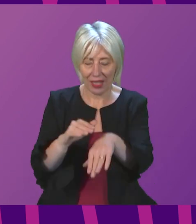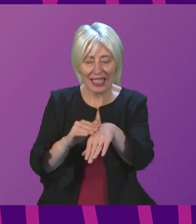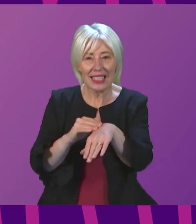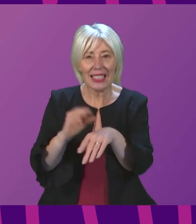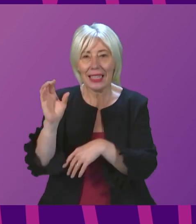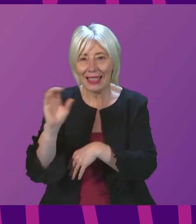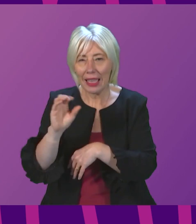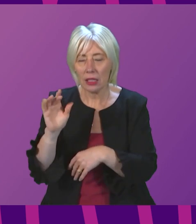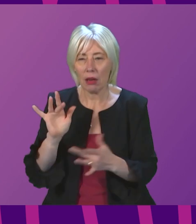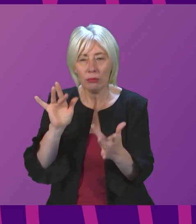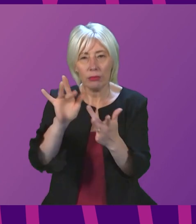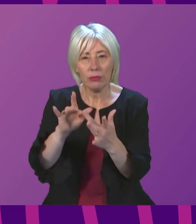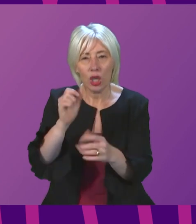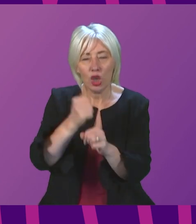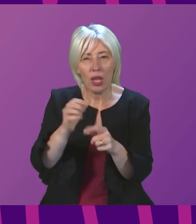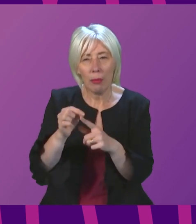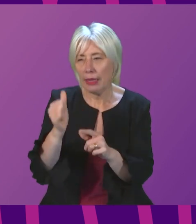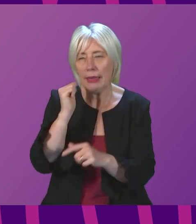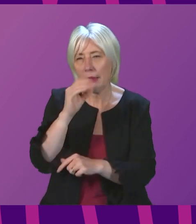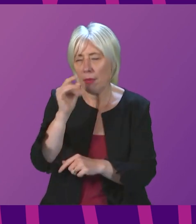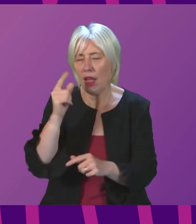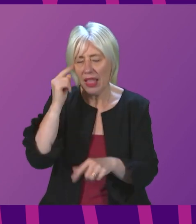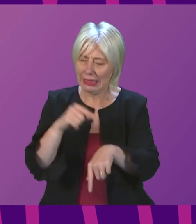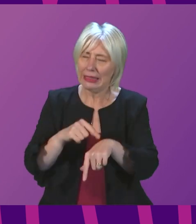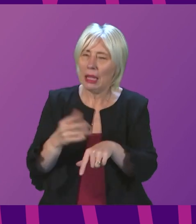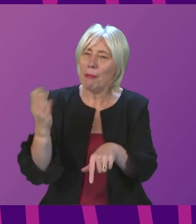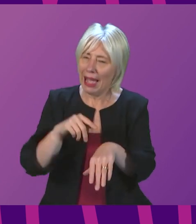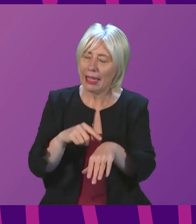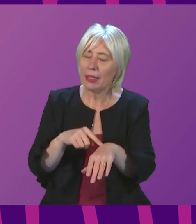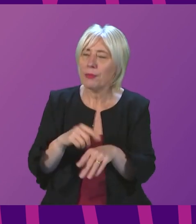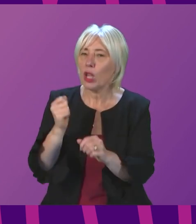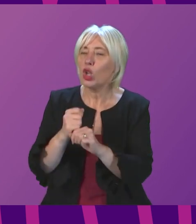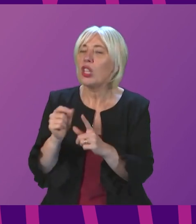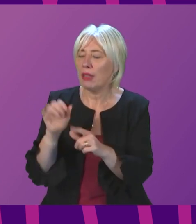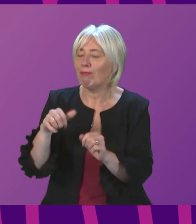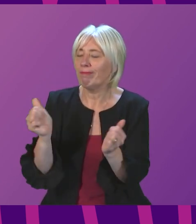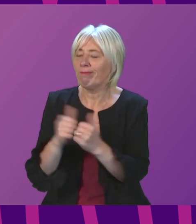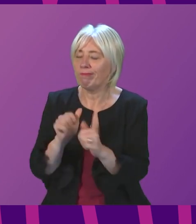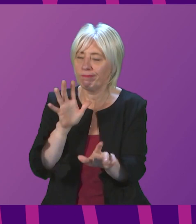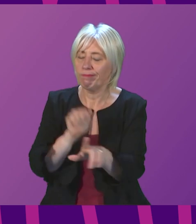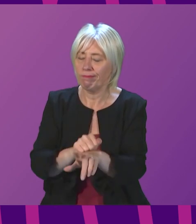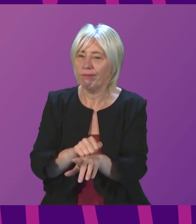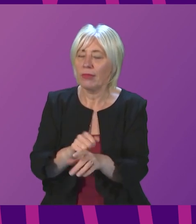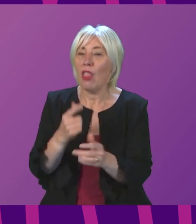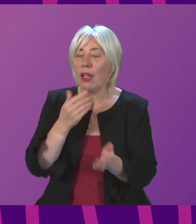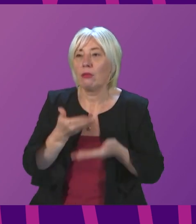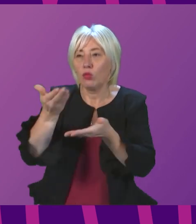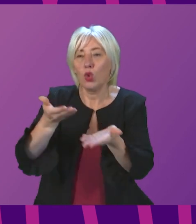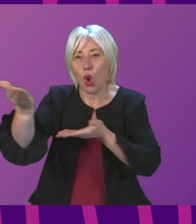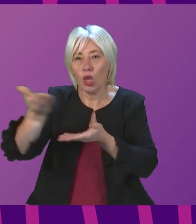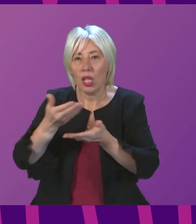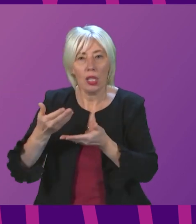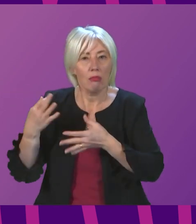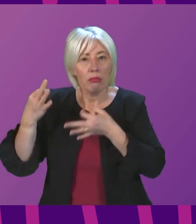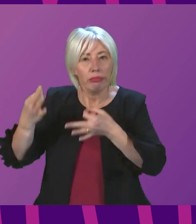contacted his GP in the summer, fearing it had returned. His GP confirmed this and referred him to a consultant. Months later, he is still